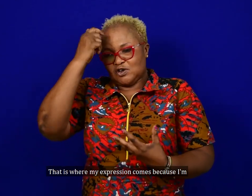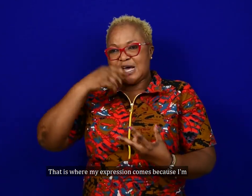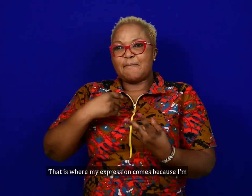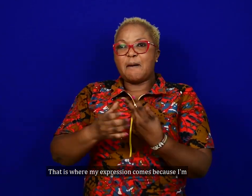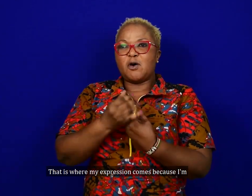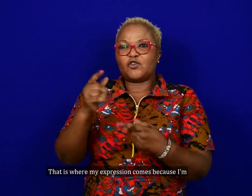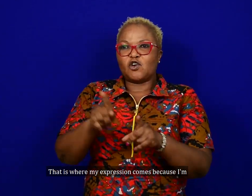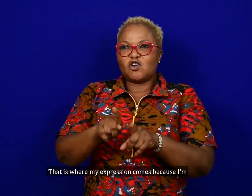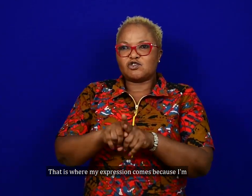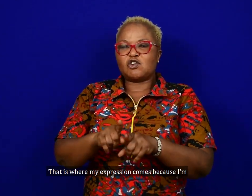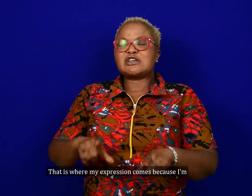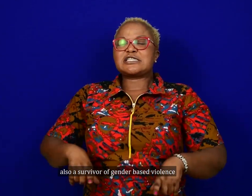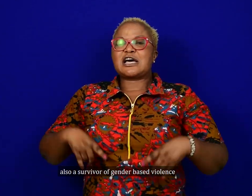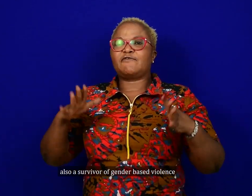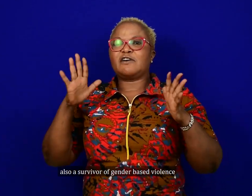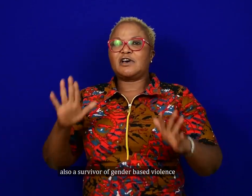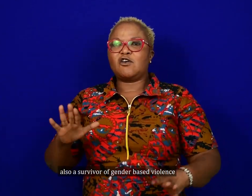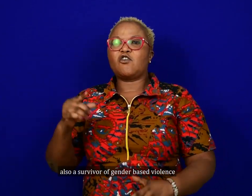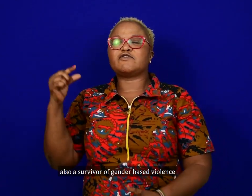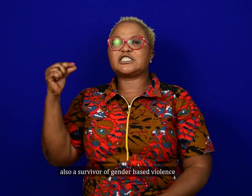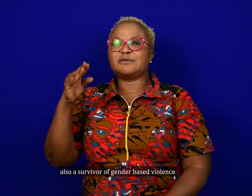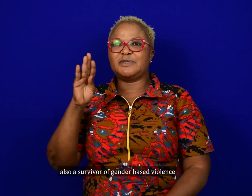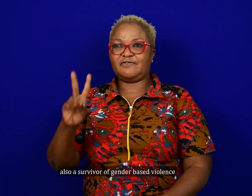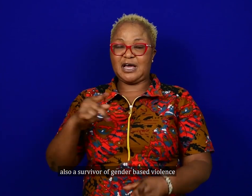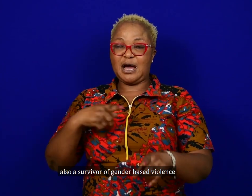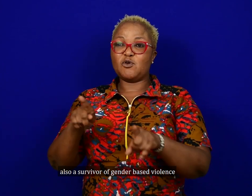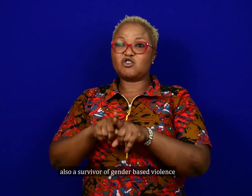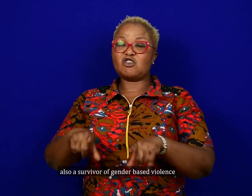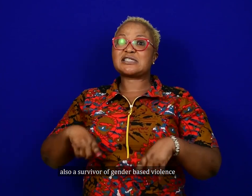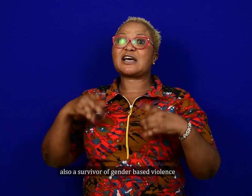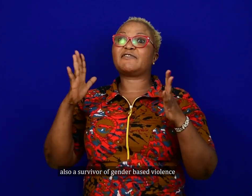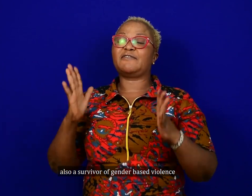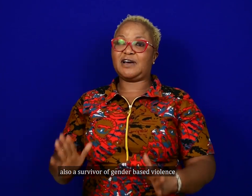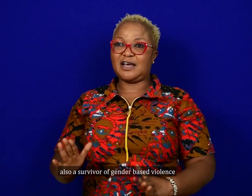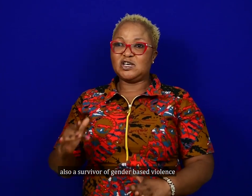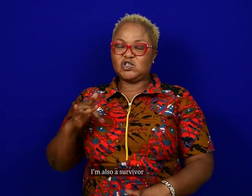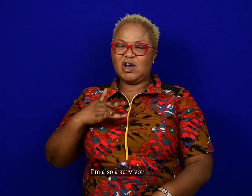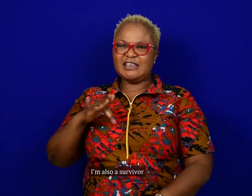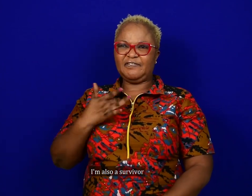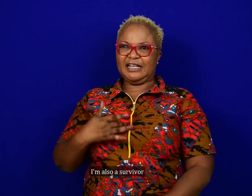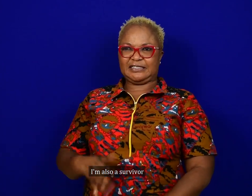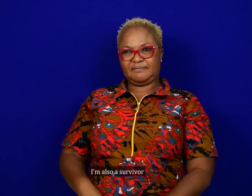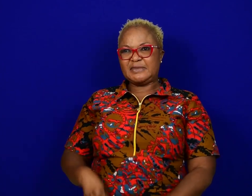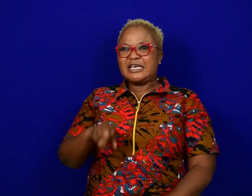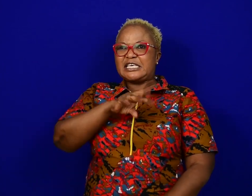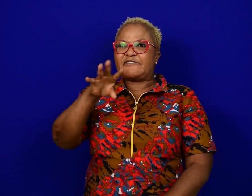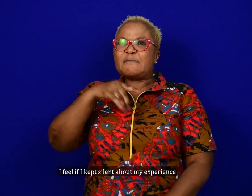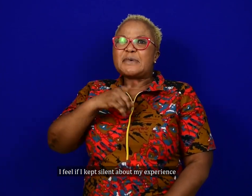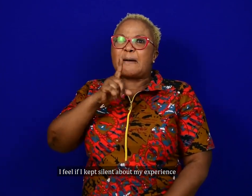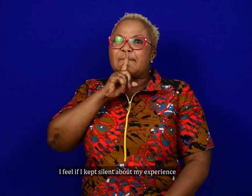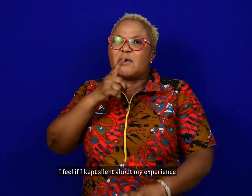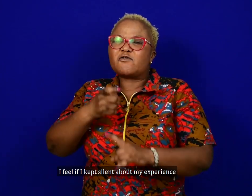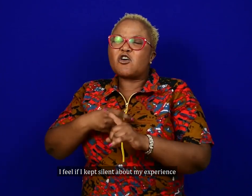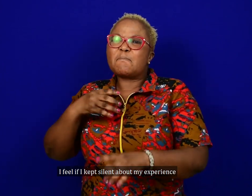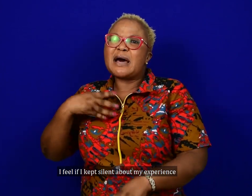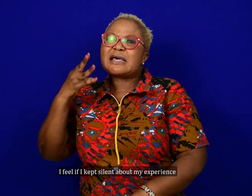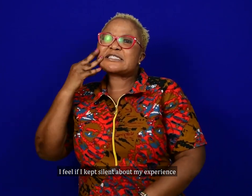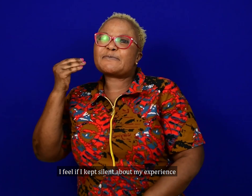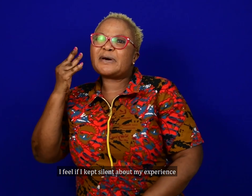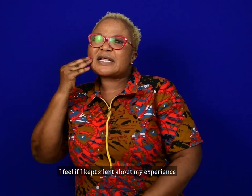express myself because I'm also a survivor of gender-based violence. I'm a survivor. I felt that if I kept silent about